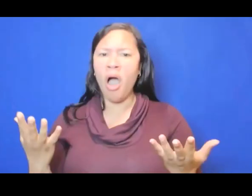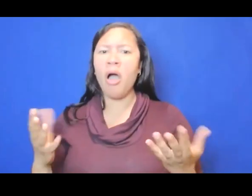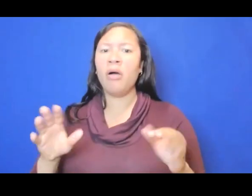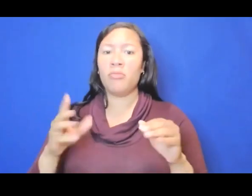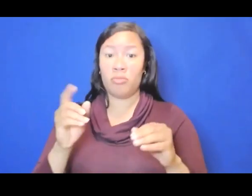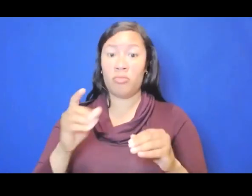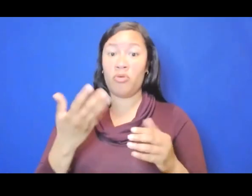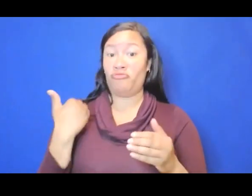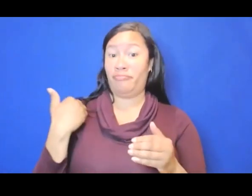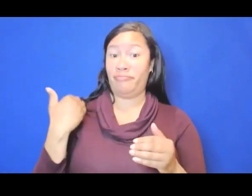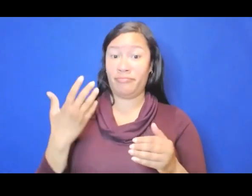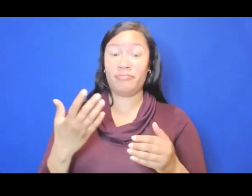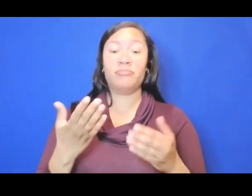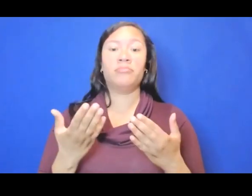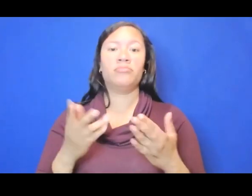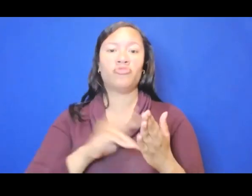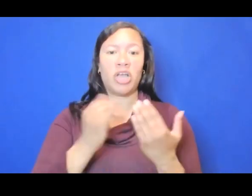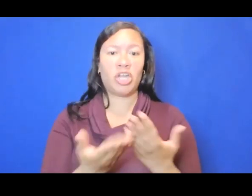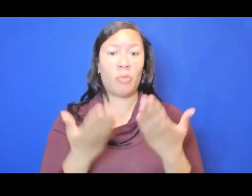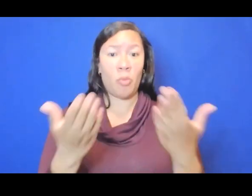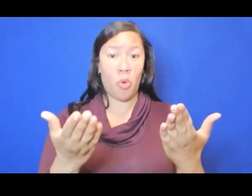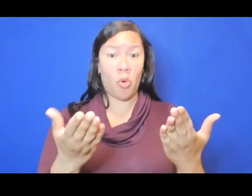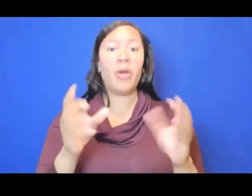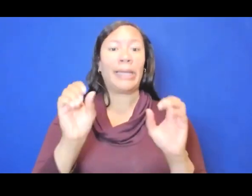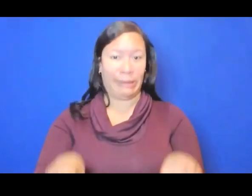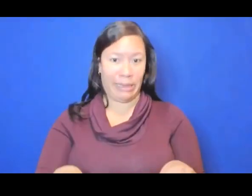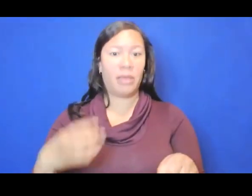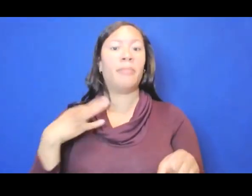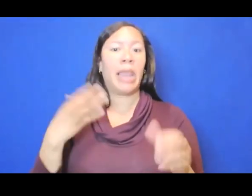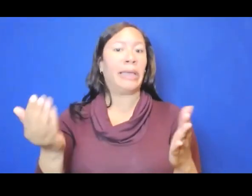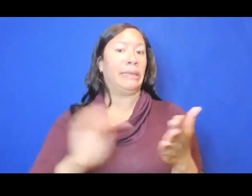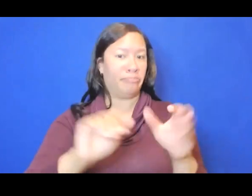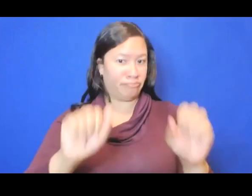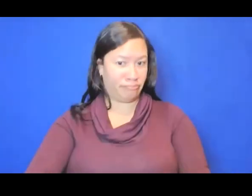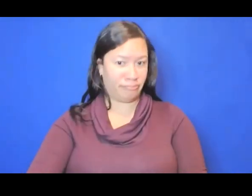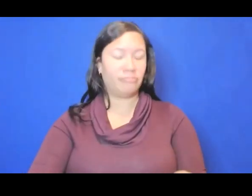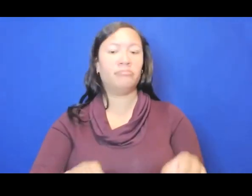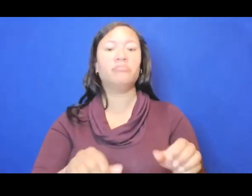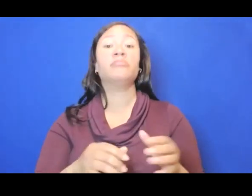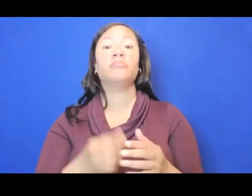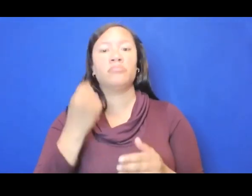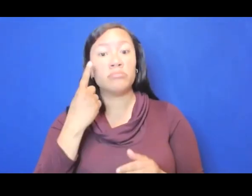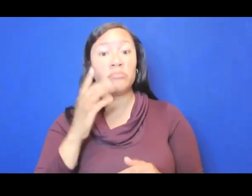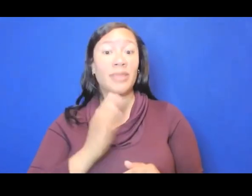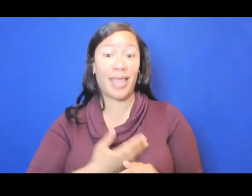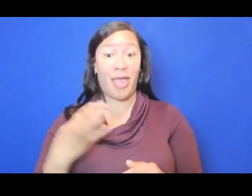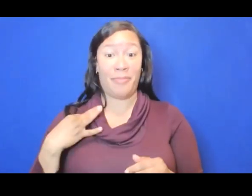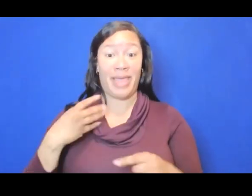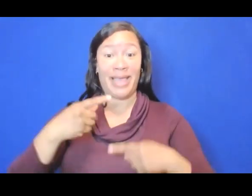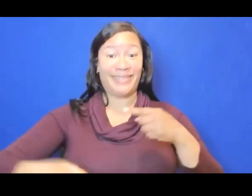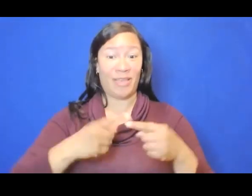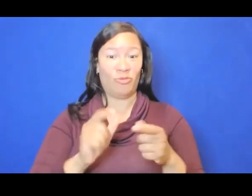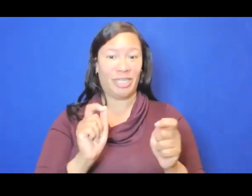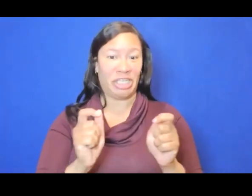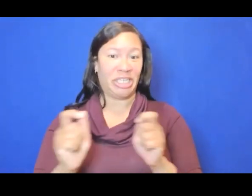that you've applied in the past to creative capital with. I should note that our application cycle has changed a bit